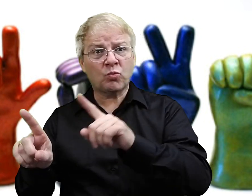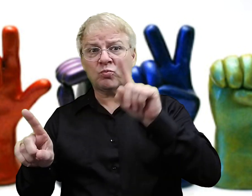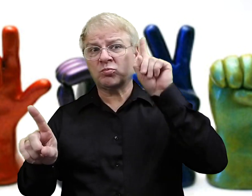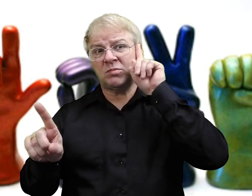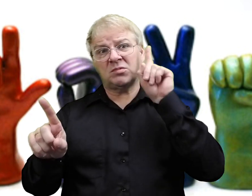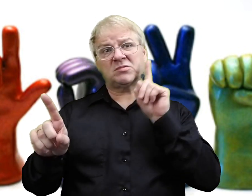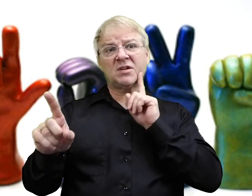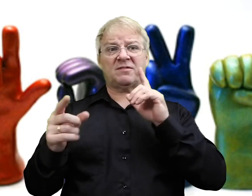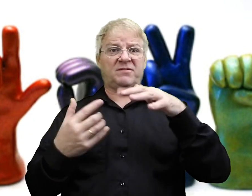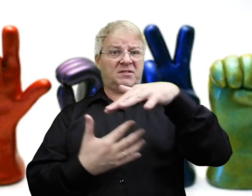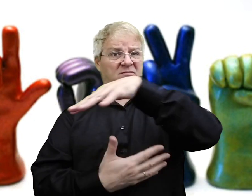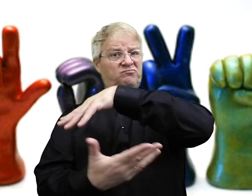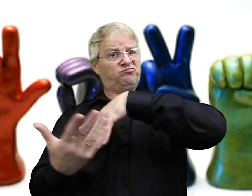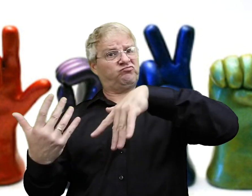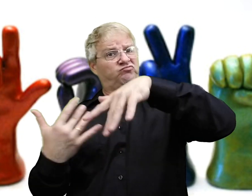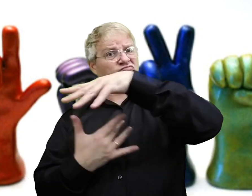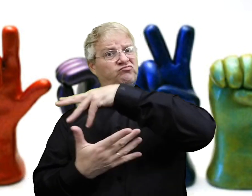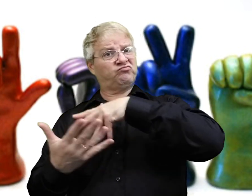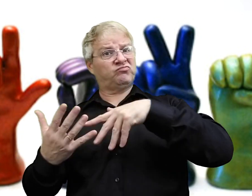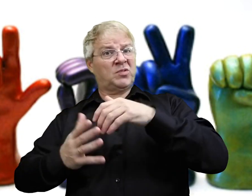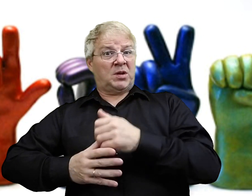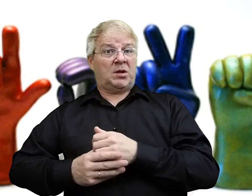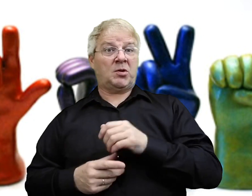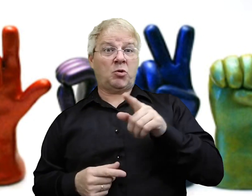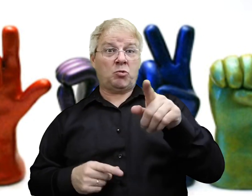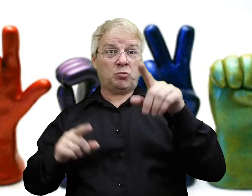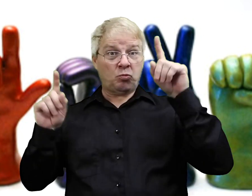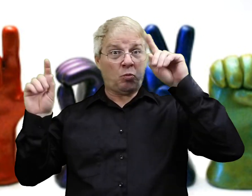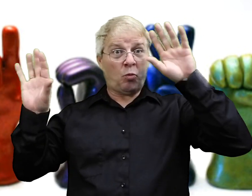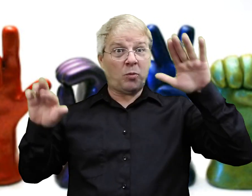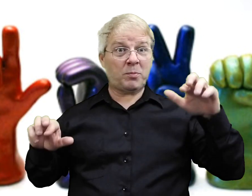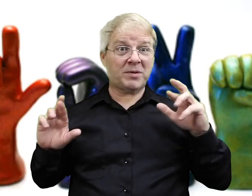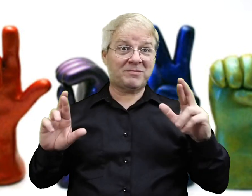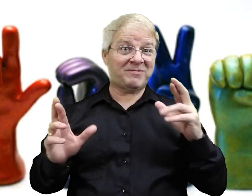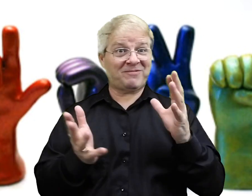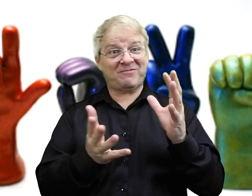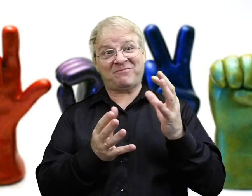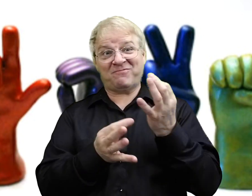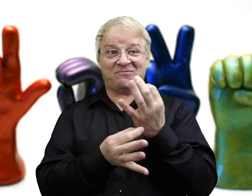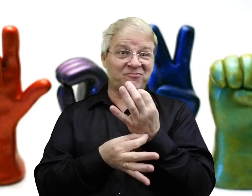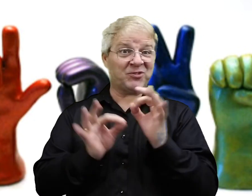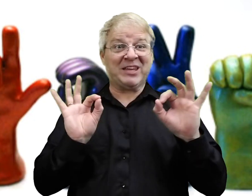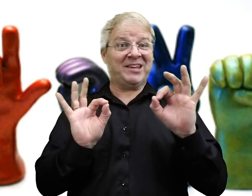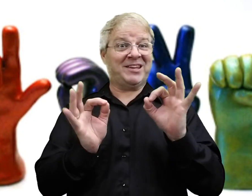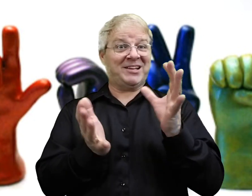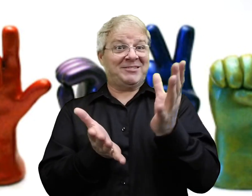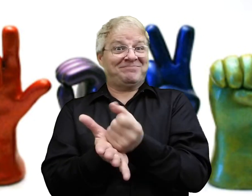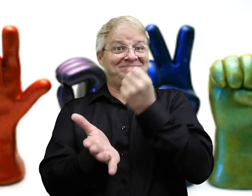When you go to a deaf social gathering or event, and you're hoping you might